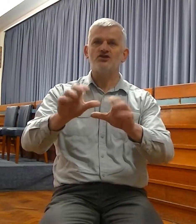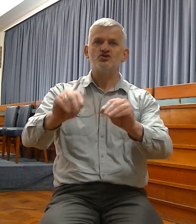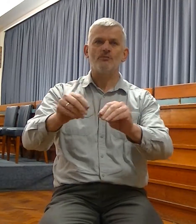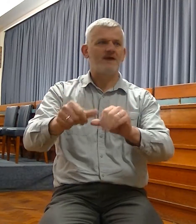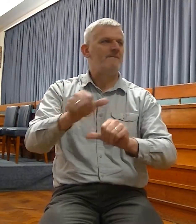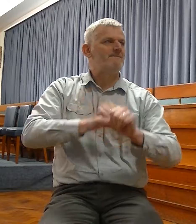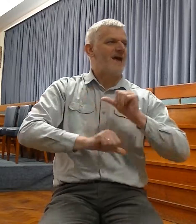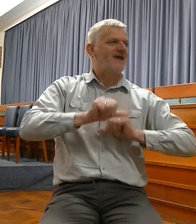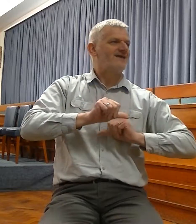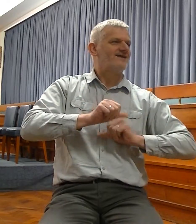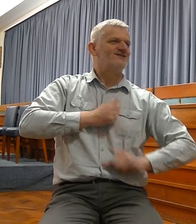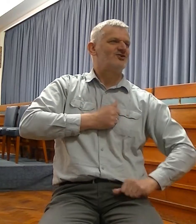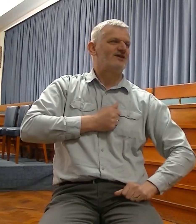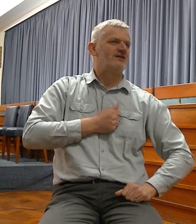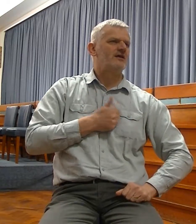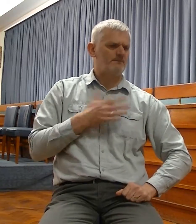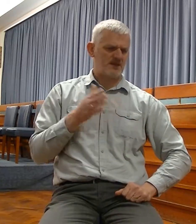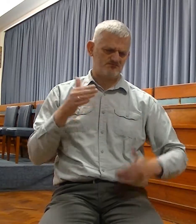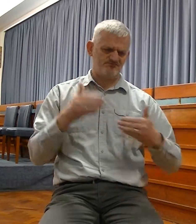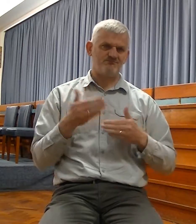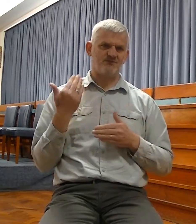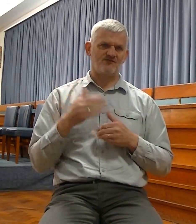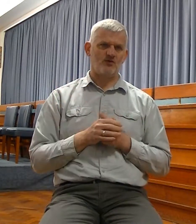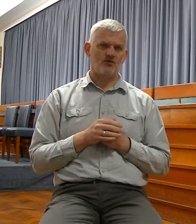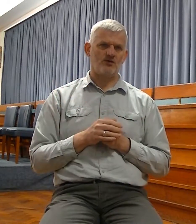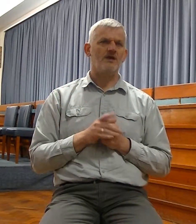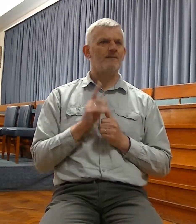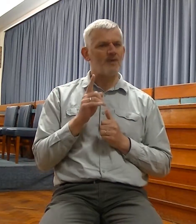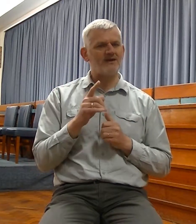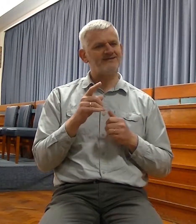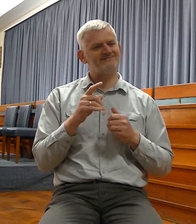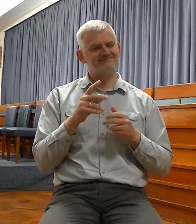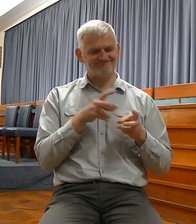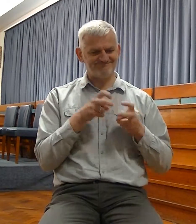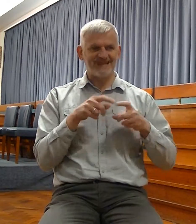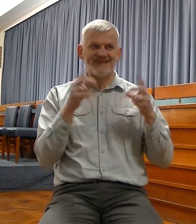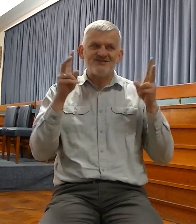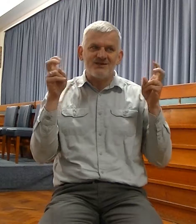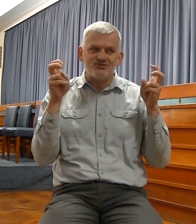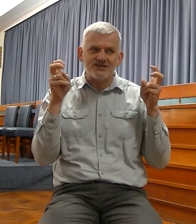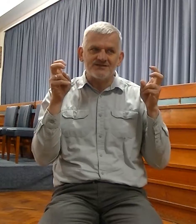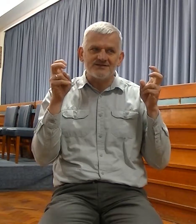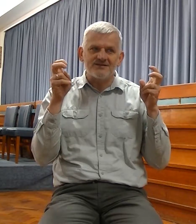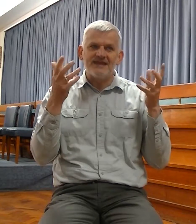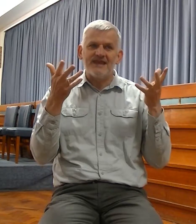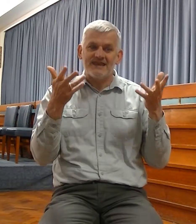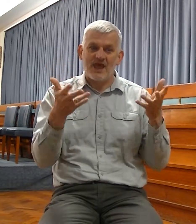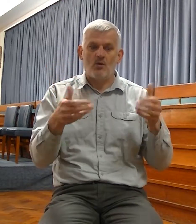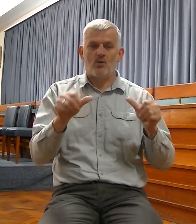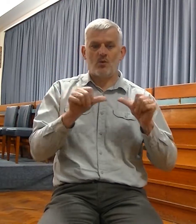broadly covered before for a different purpose, and then we'll be going right into the middle, and towards the